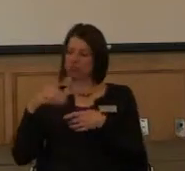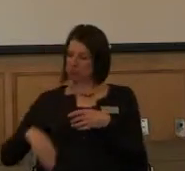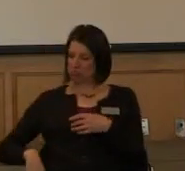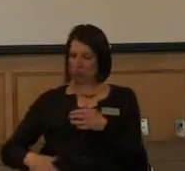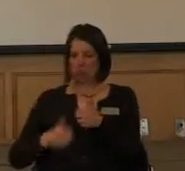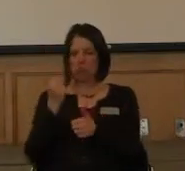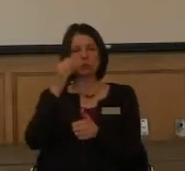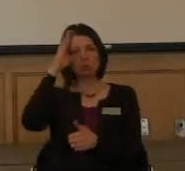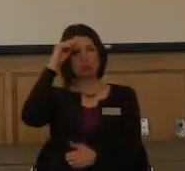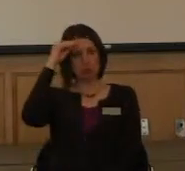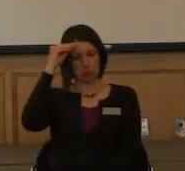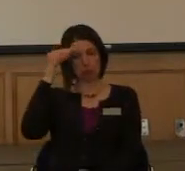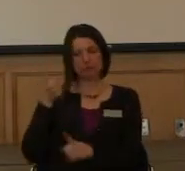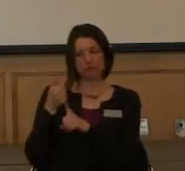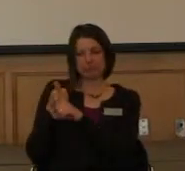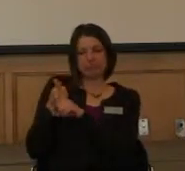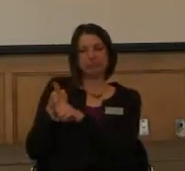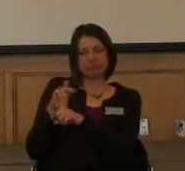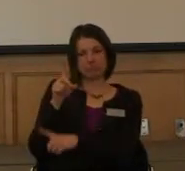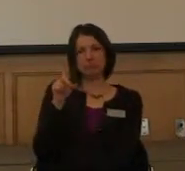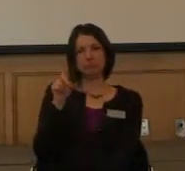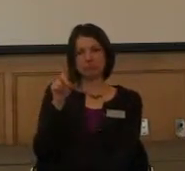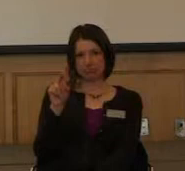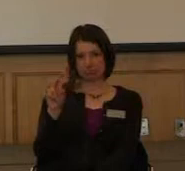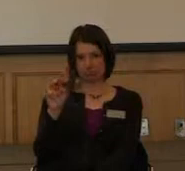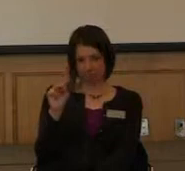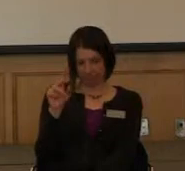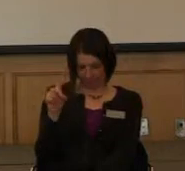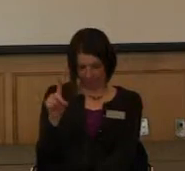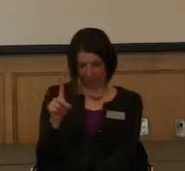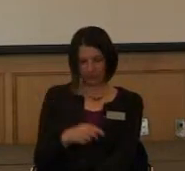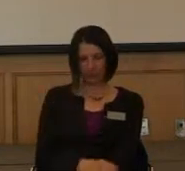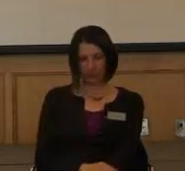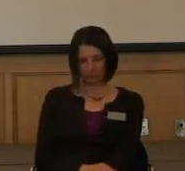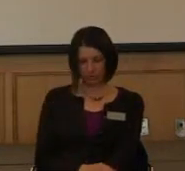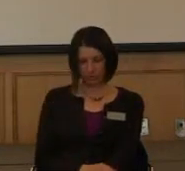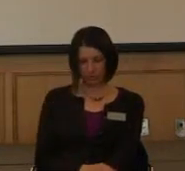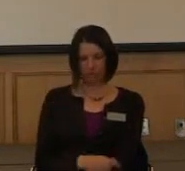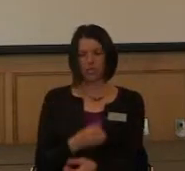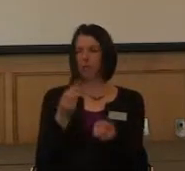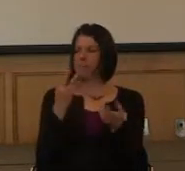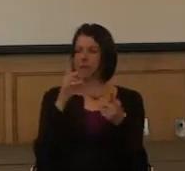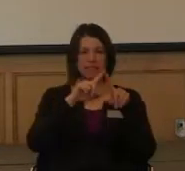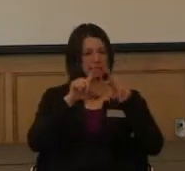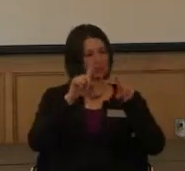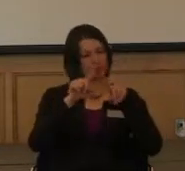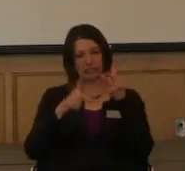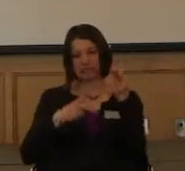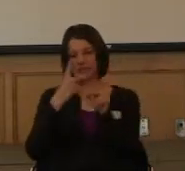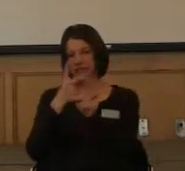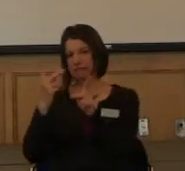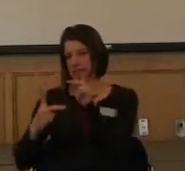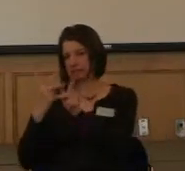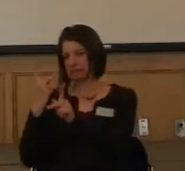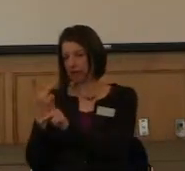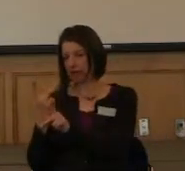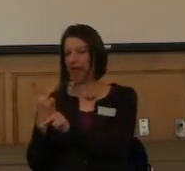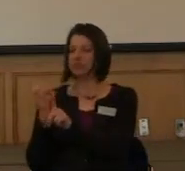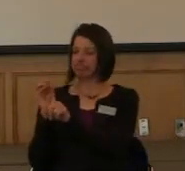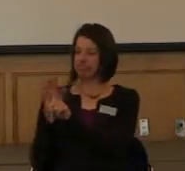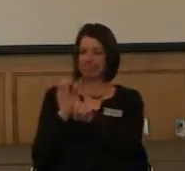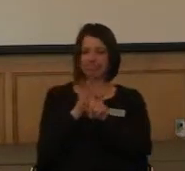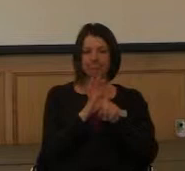Soon after, they started realizing that there were several different forms of motor neuron diseases that affected both sexes